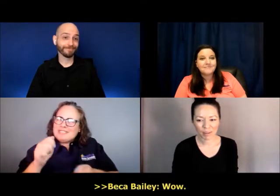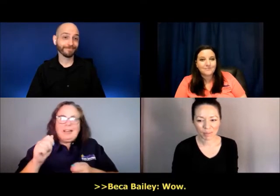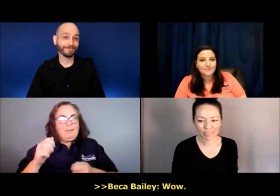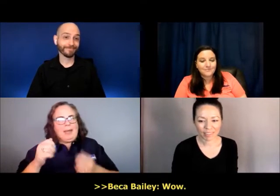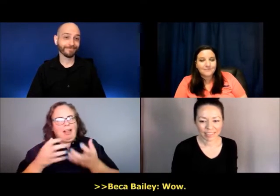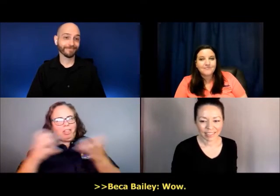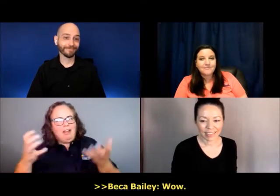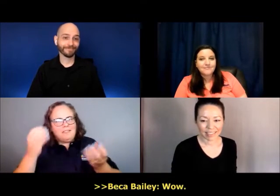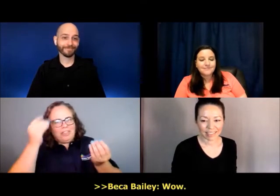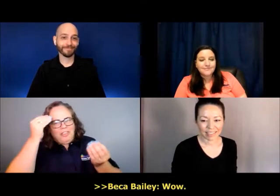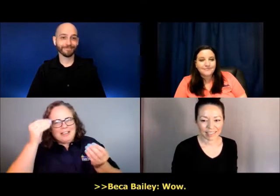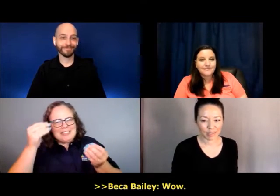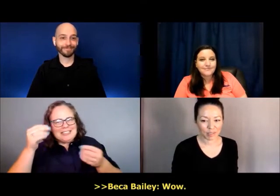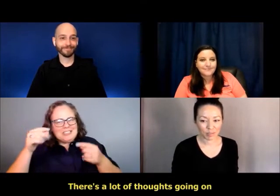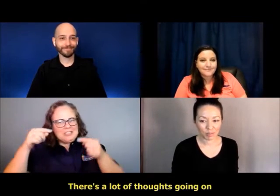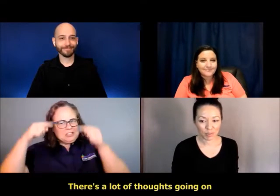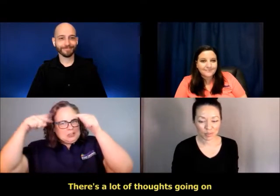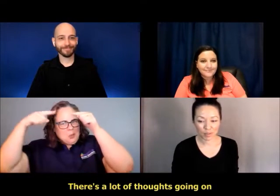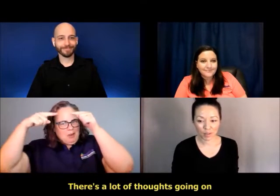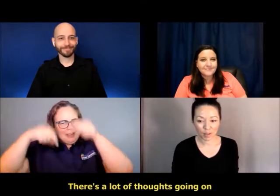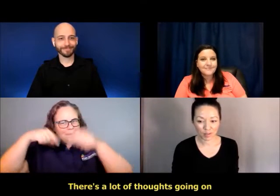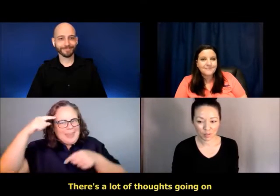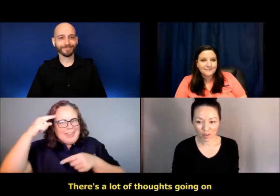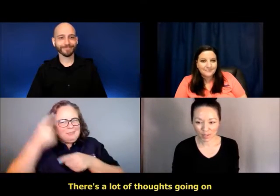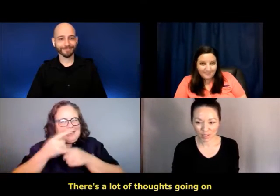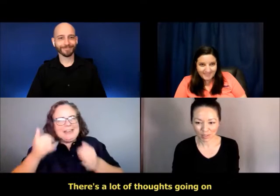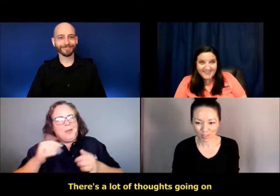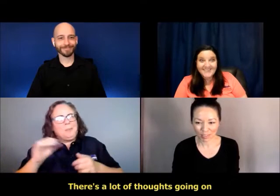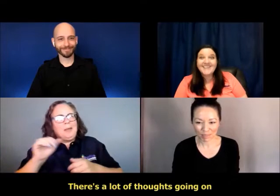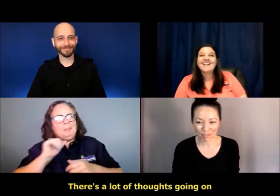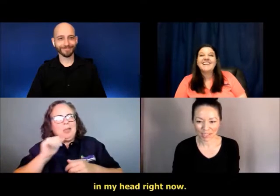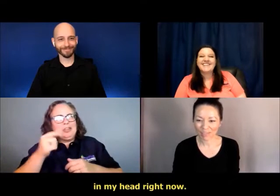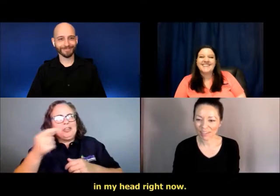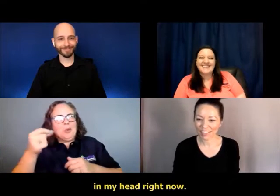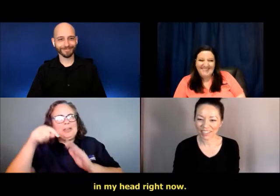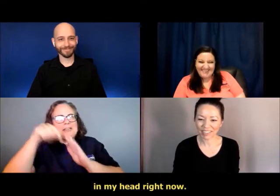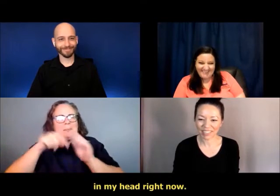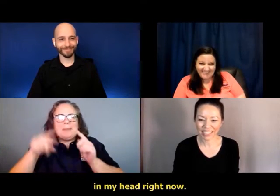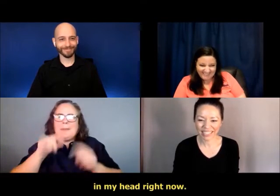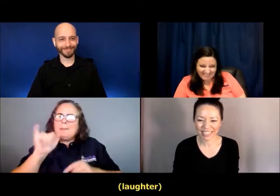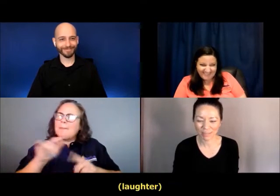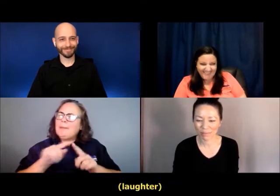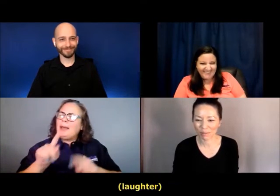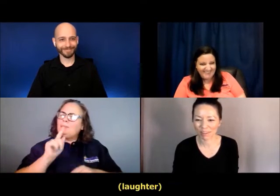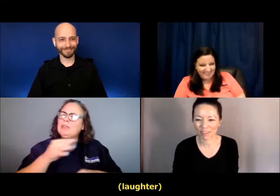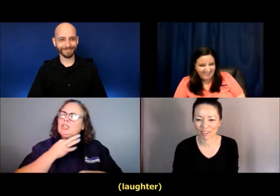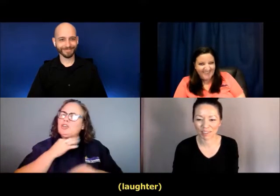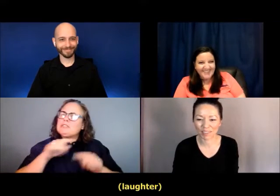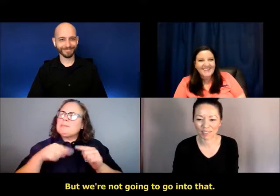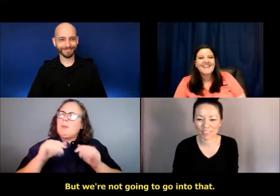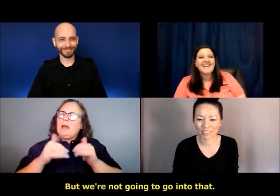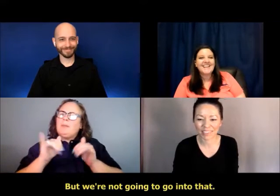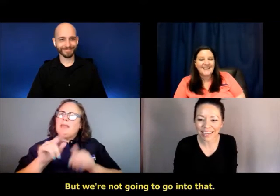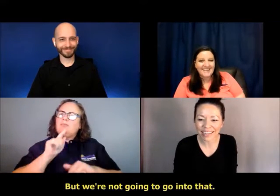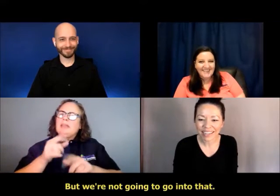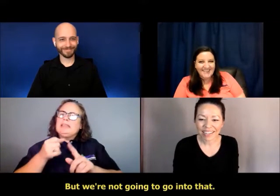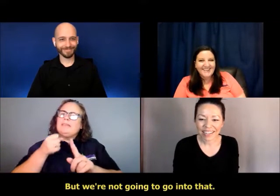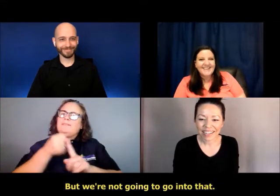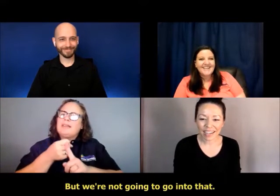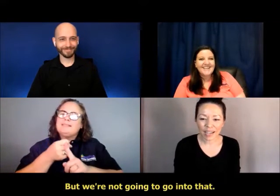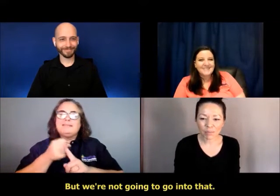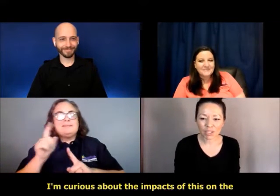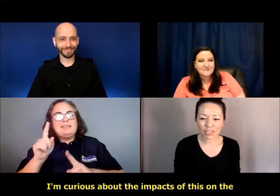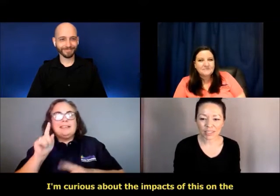Wow. There's a, there's a lot of thoughts going on in my head right now, but we're not going to go into that.